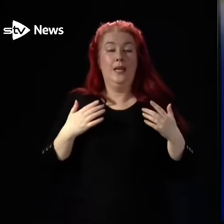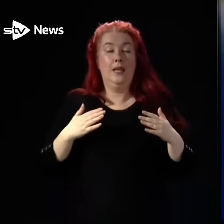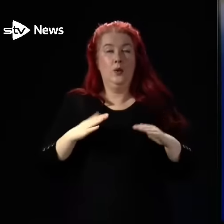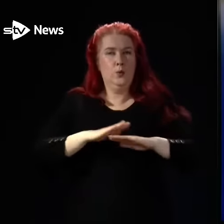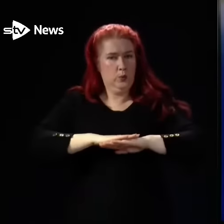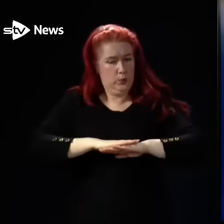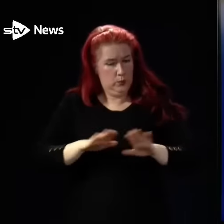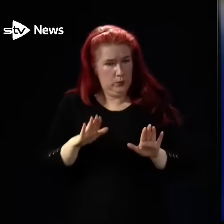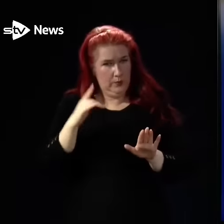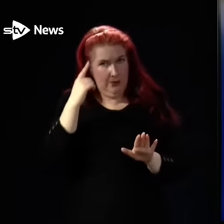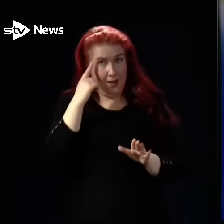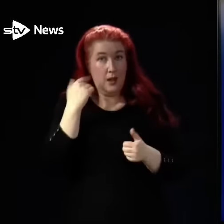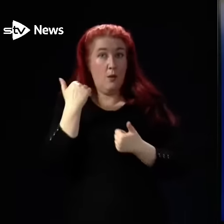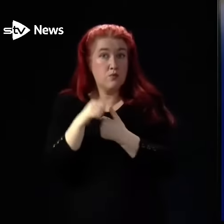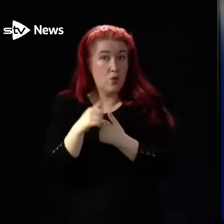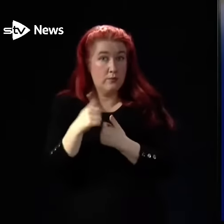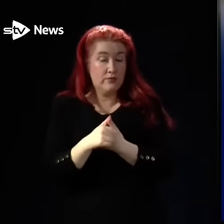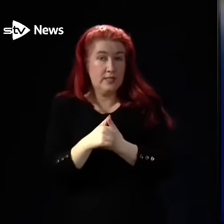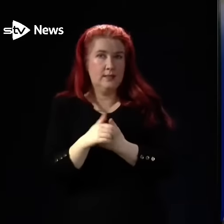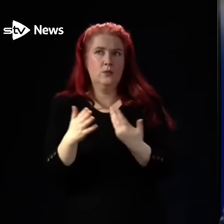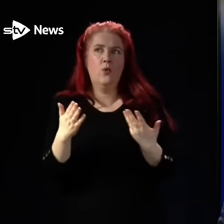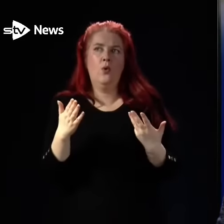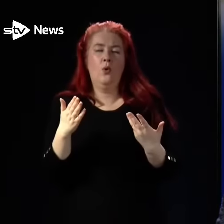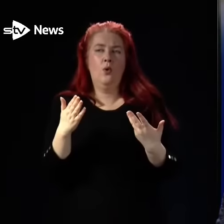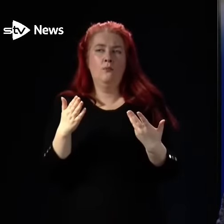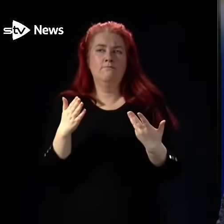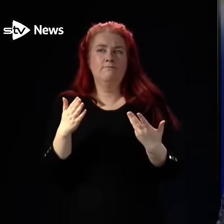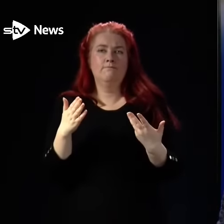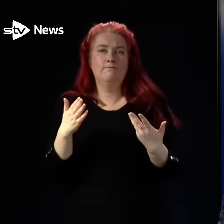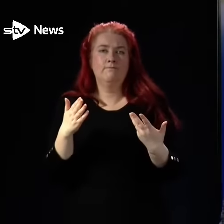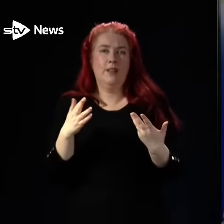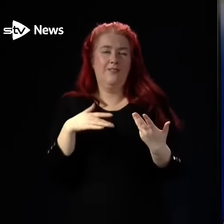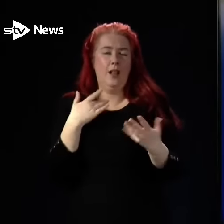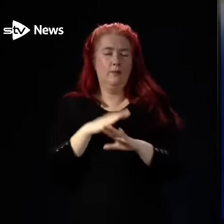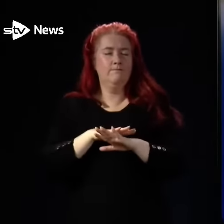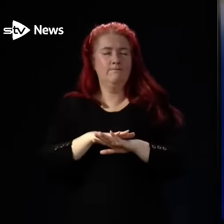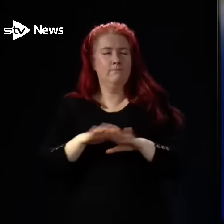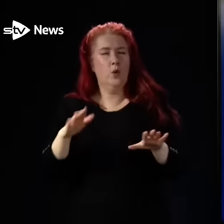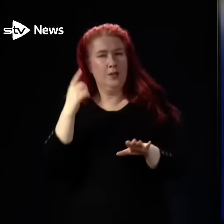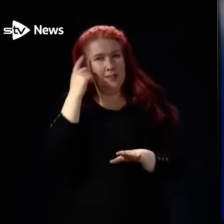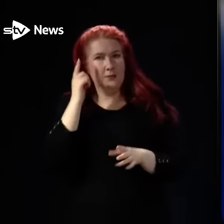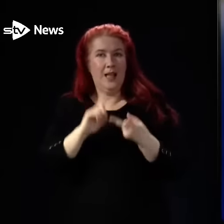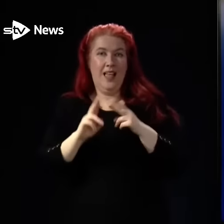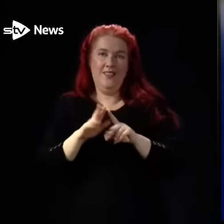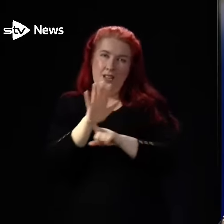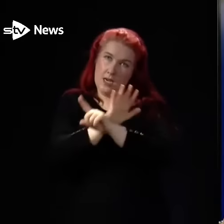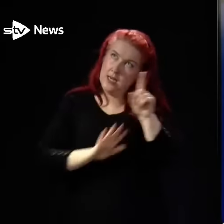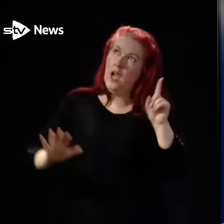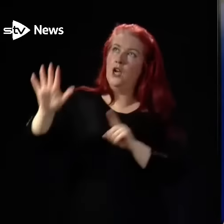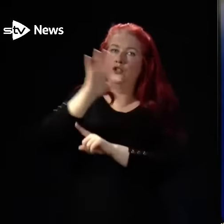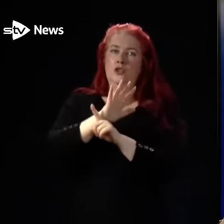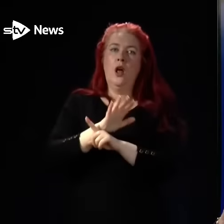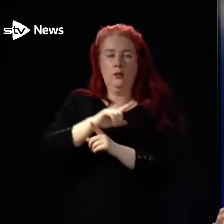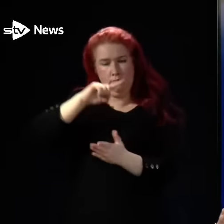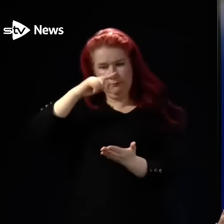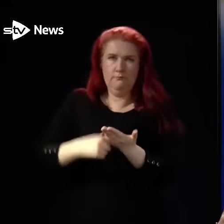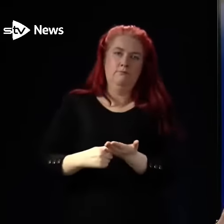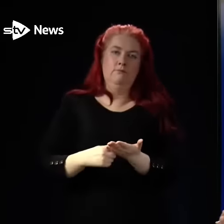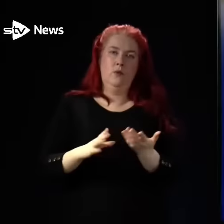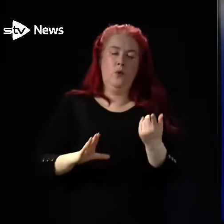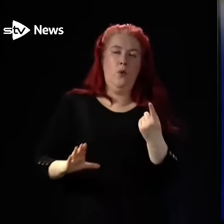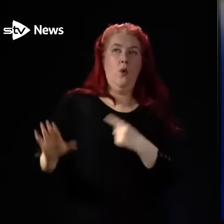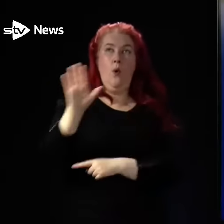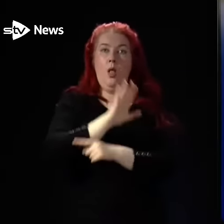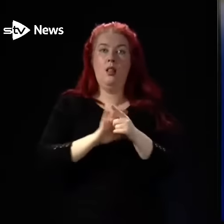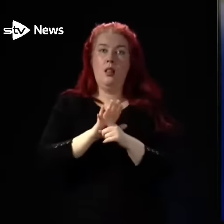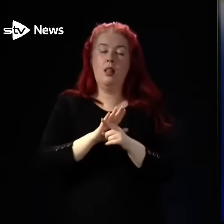is appropriate or sensible at the moment is a nationwide pause on elective